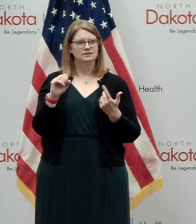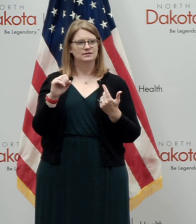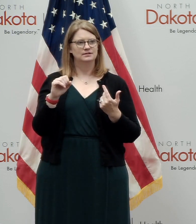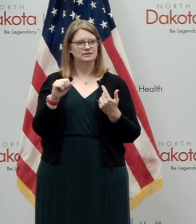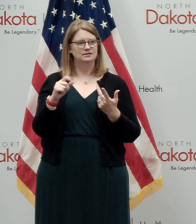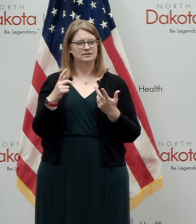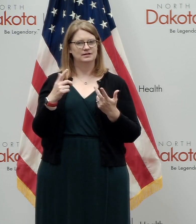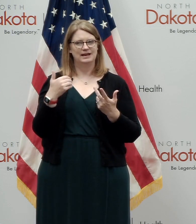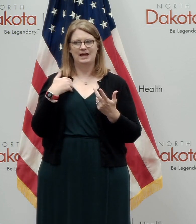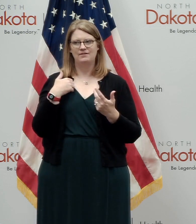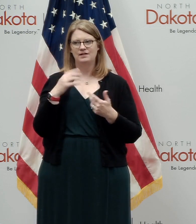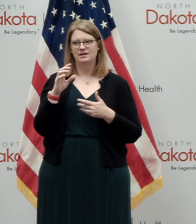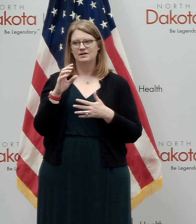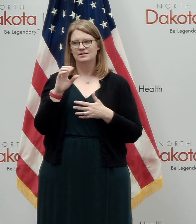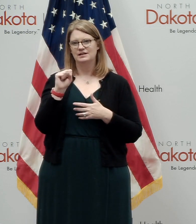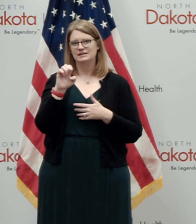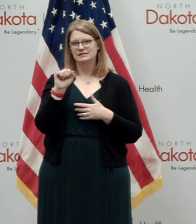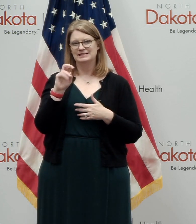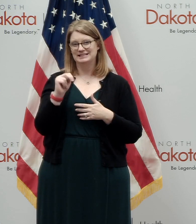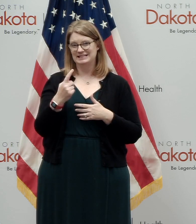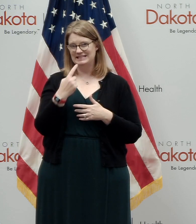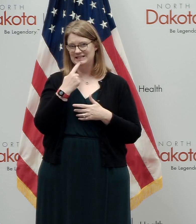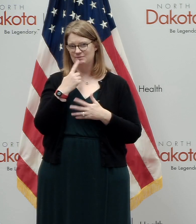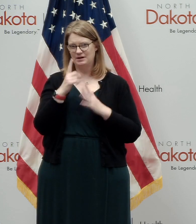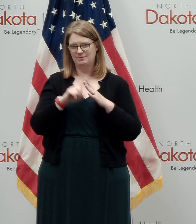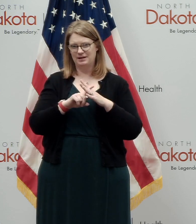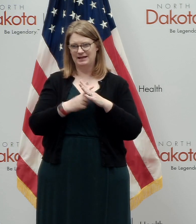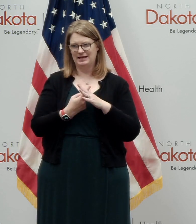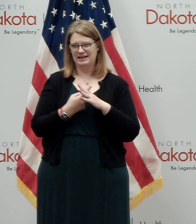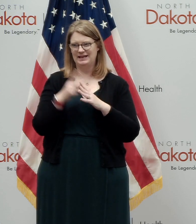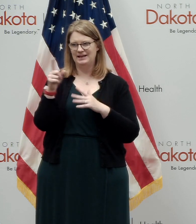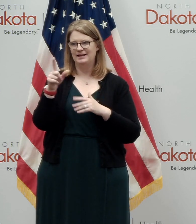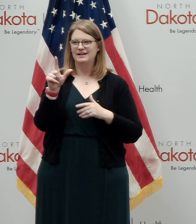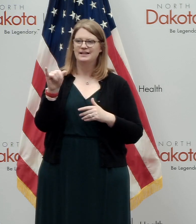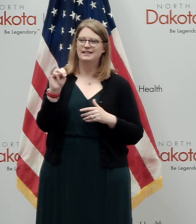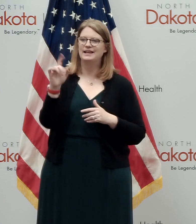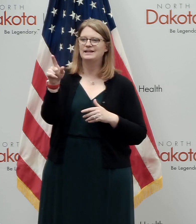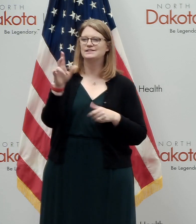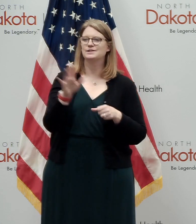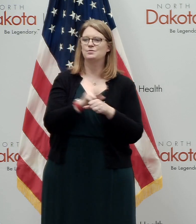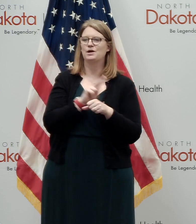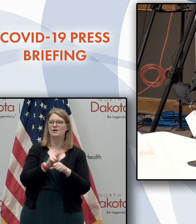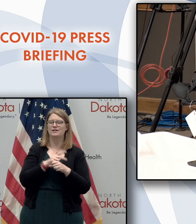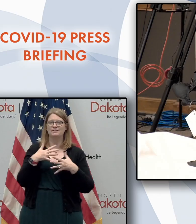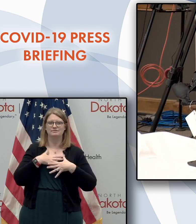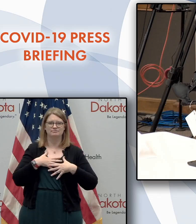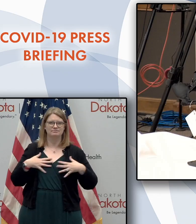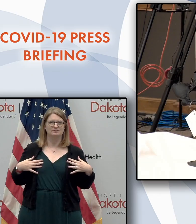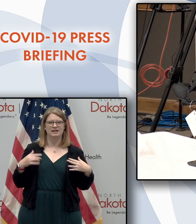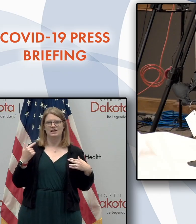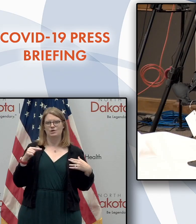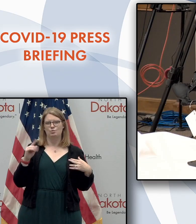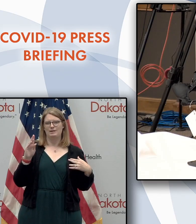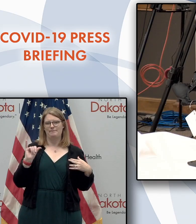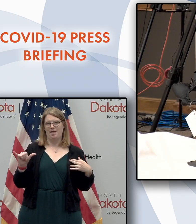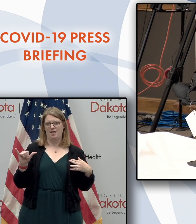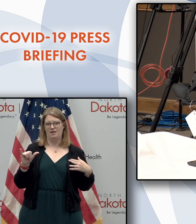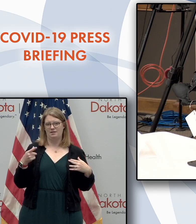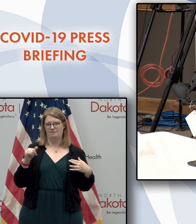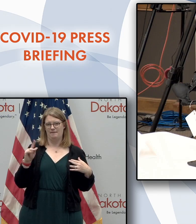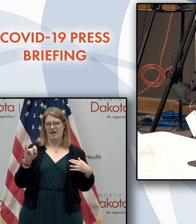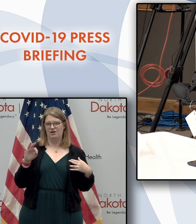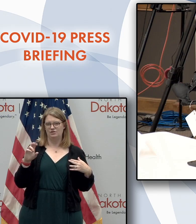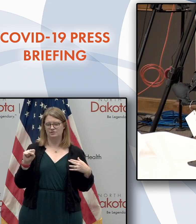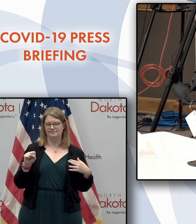season disappointment at the beginning, that Lane, Lane's wearing a Green Bay Packers jersey, uh, here today. Uh,